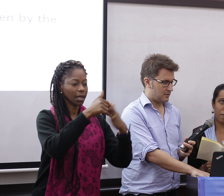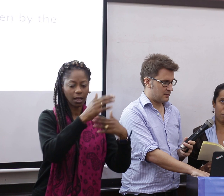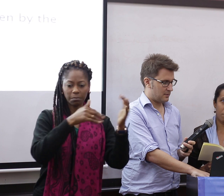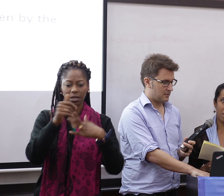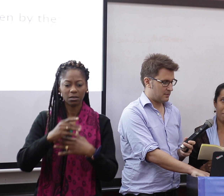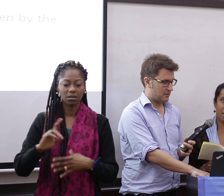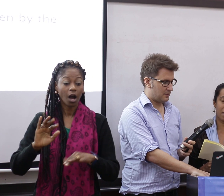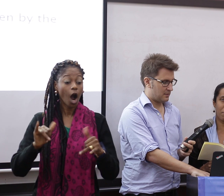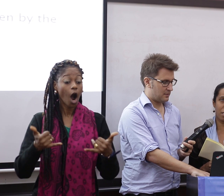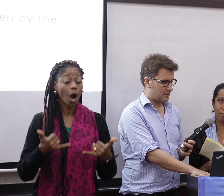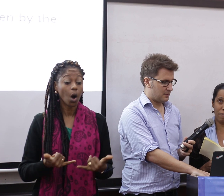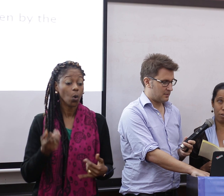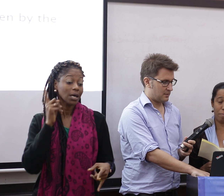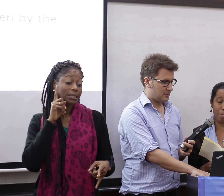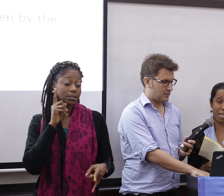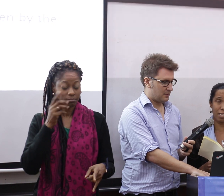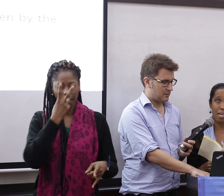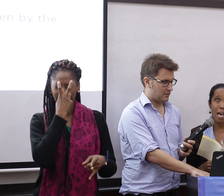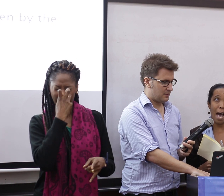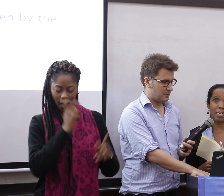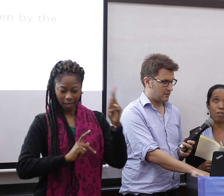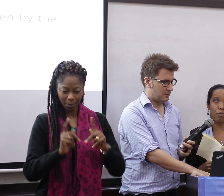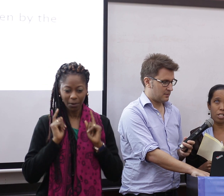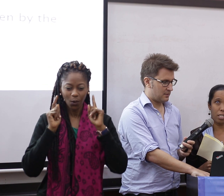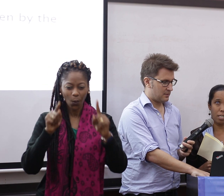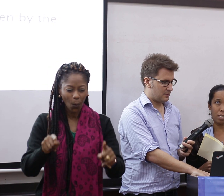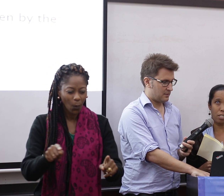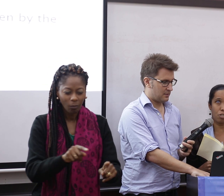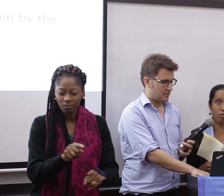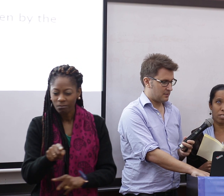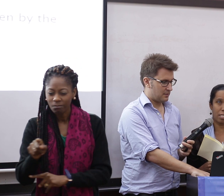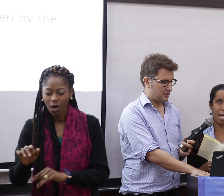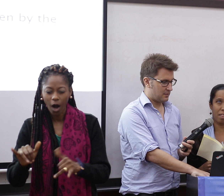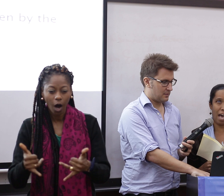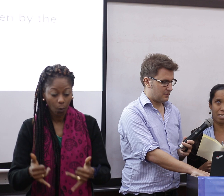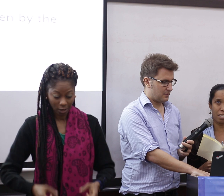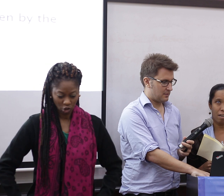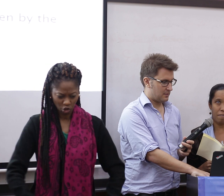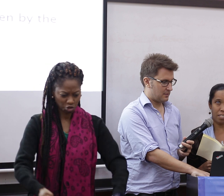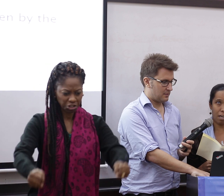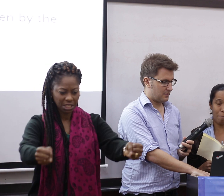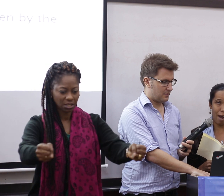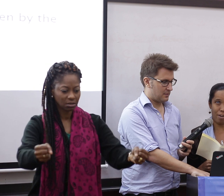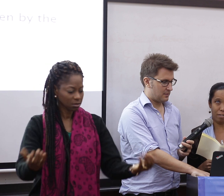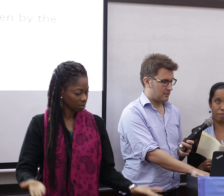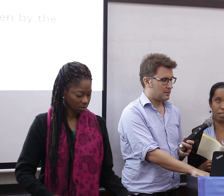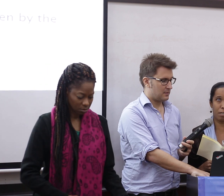visual impairment, persons with visual impairment, and negotiating the streets and that physical barriers to